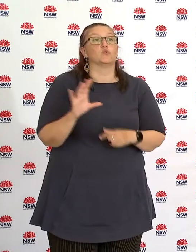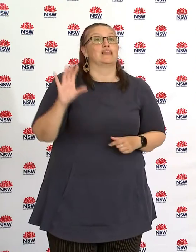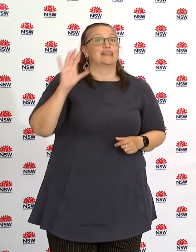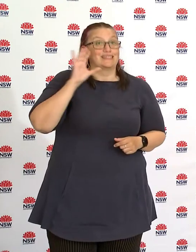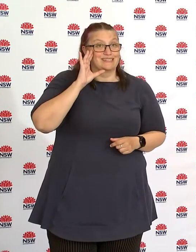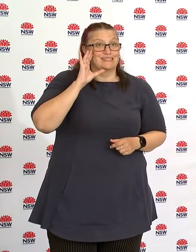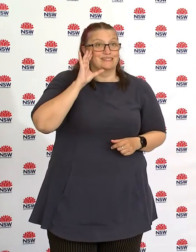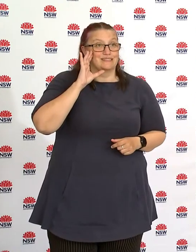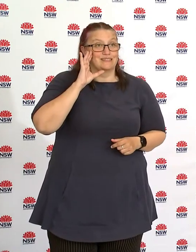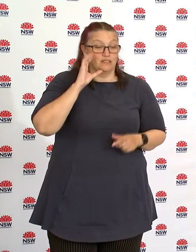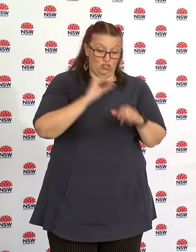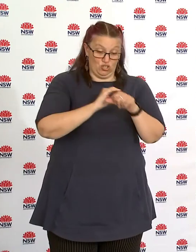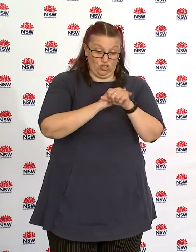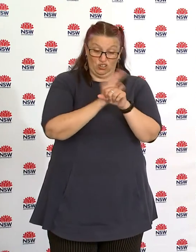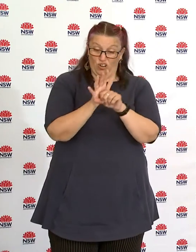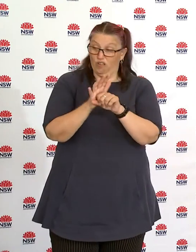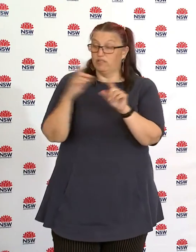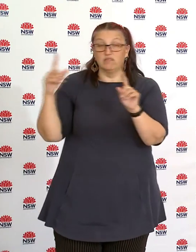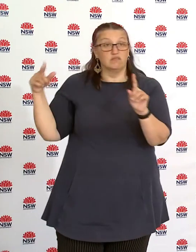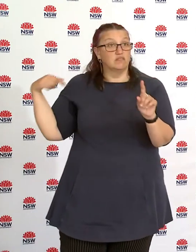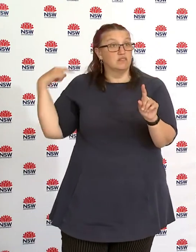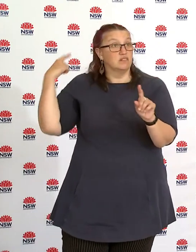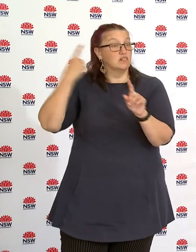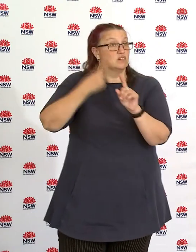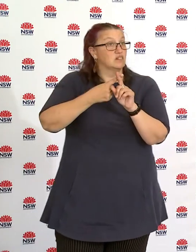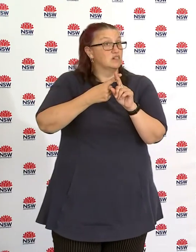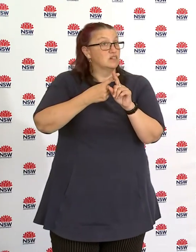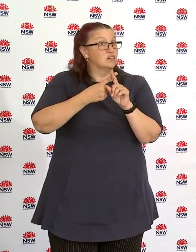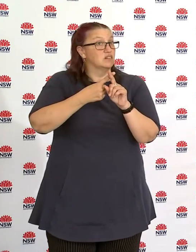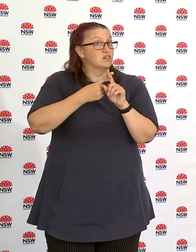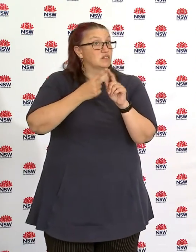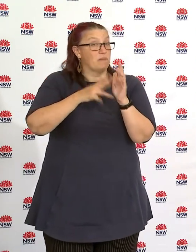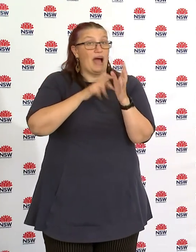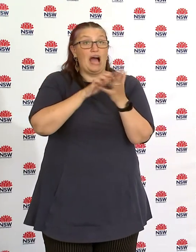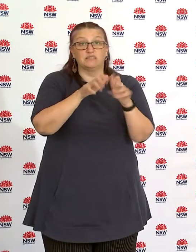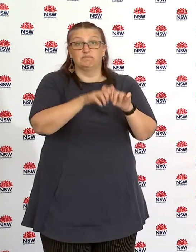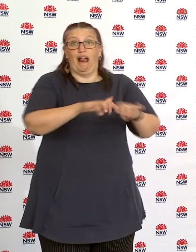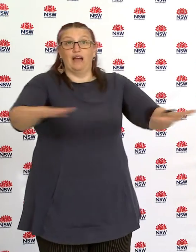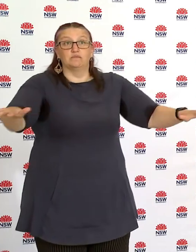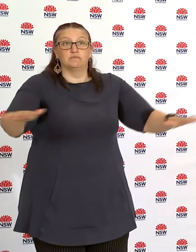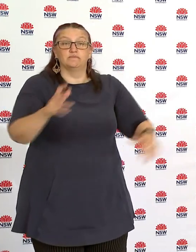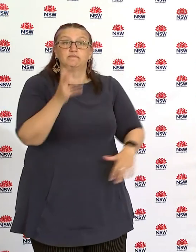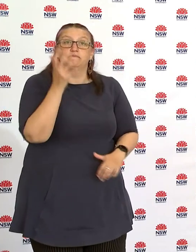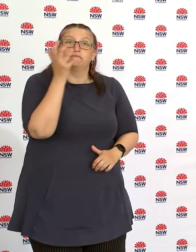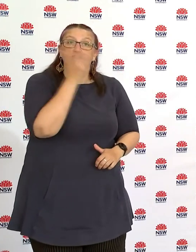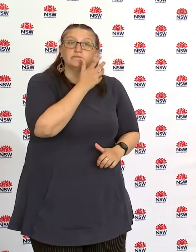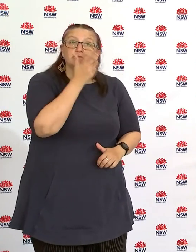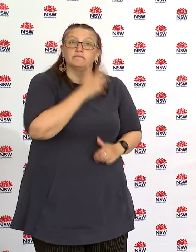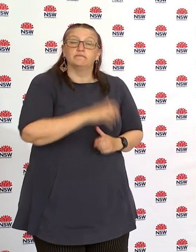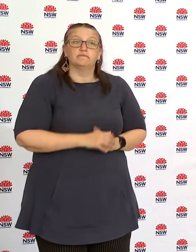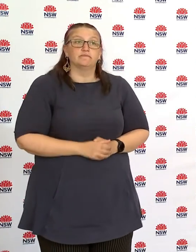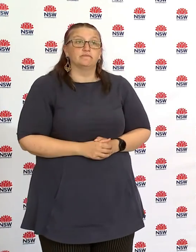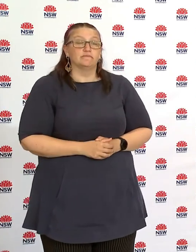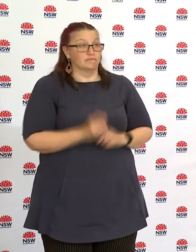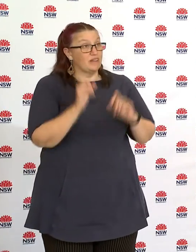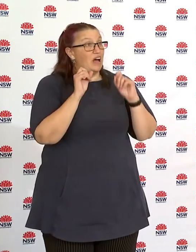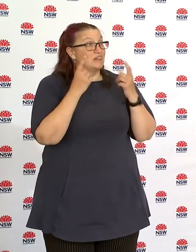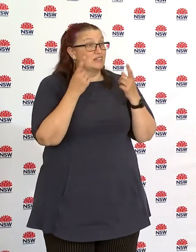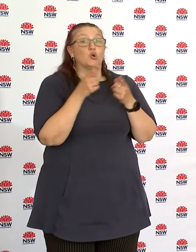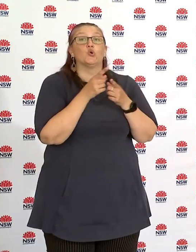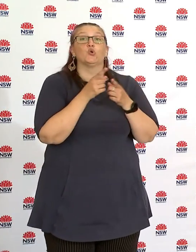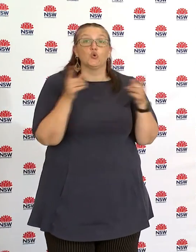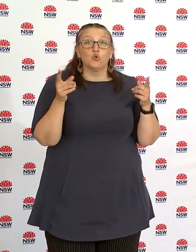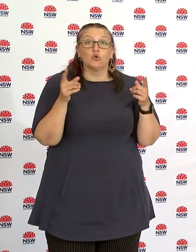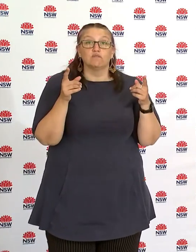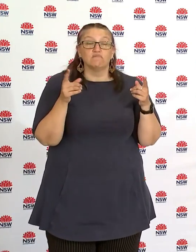running for 18 months since March last year. I really understand that the community are fatigued. I think businesses